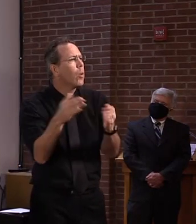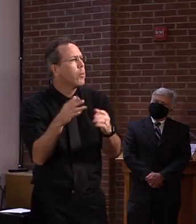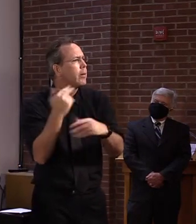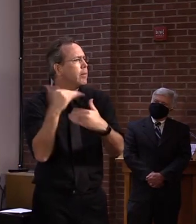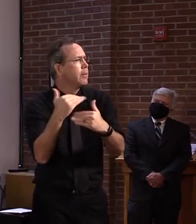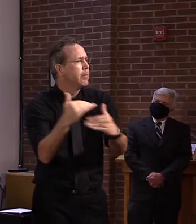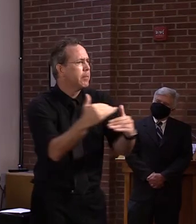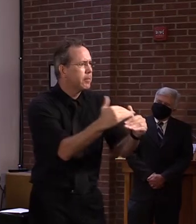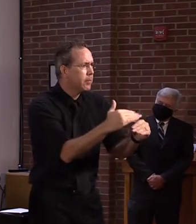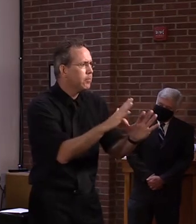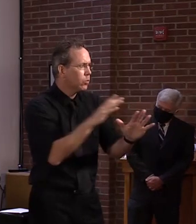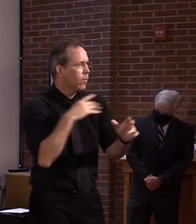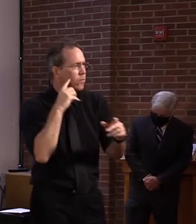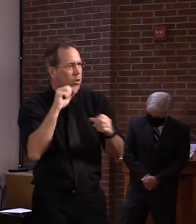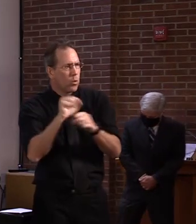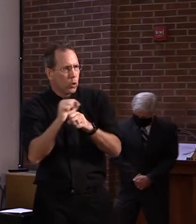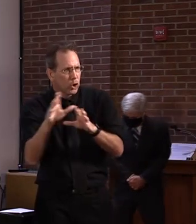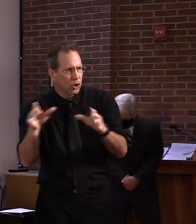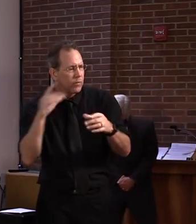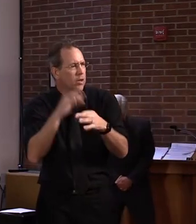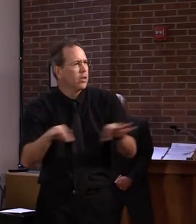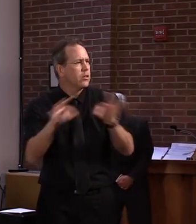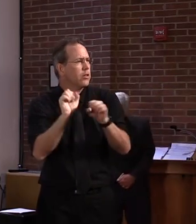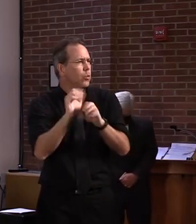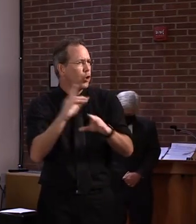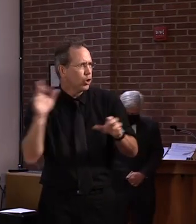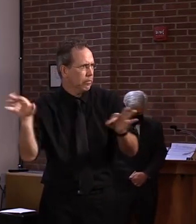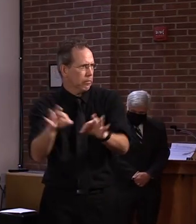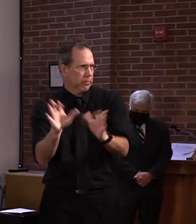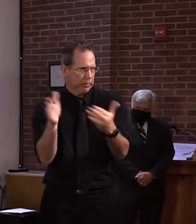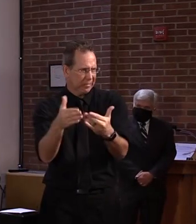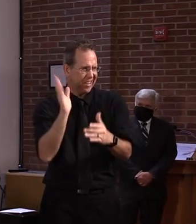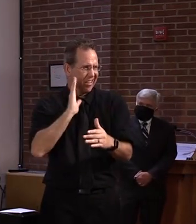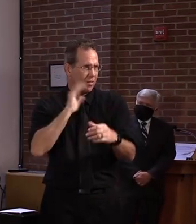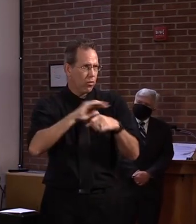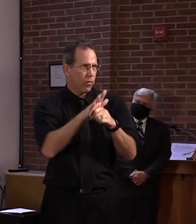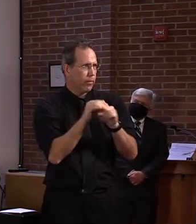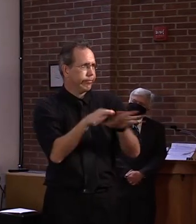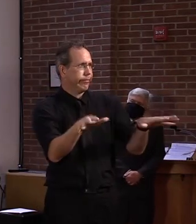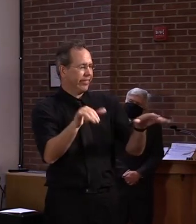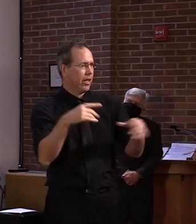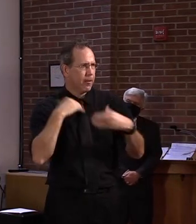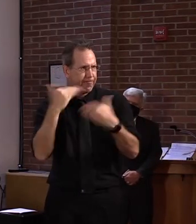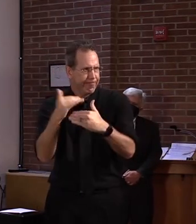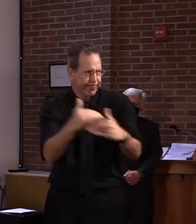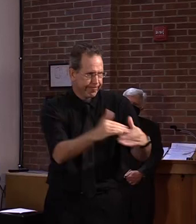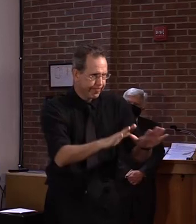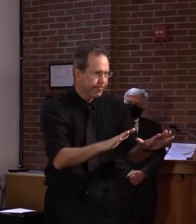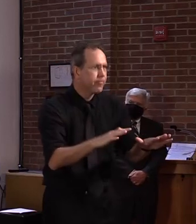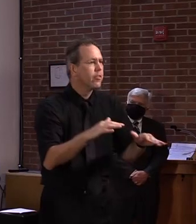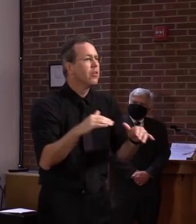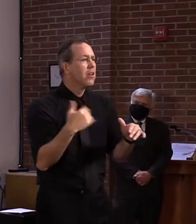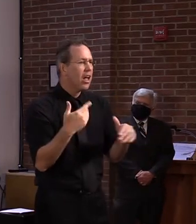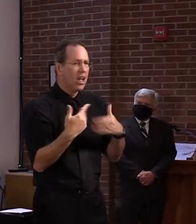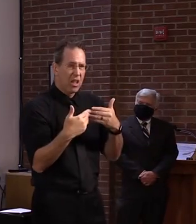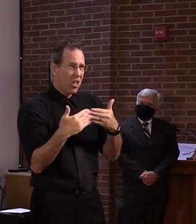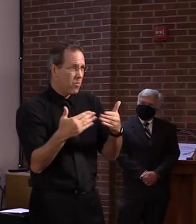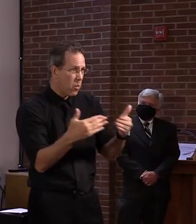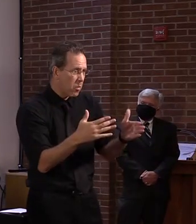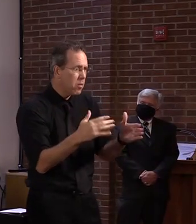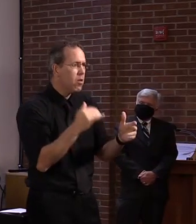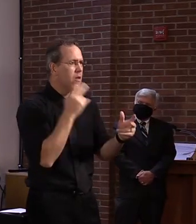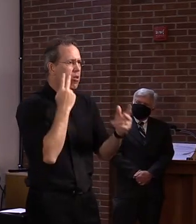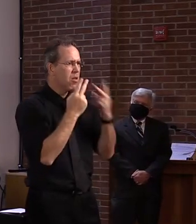progressed more and more were opened more recently. And we've had an astonishingly small number of cases